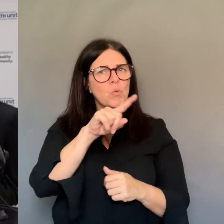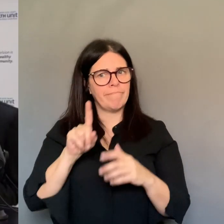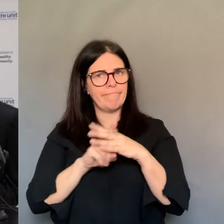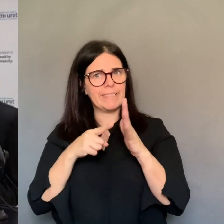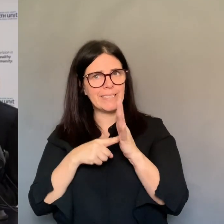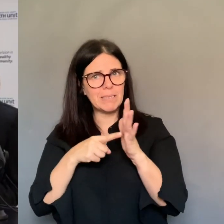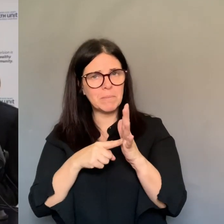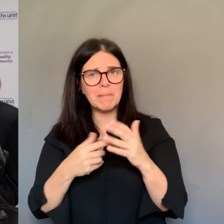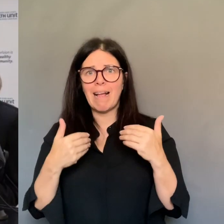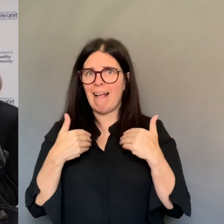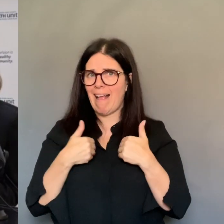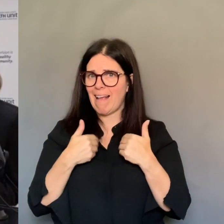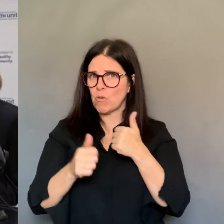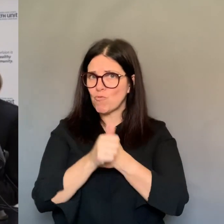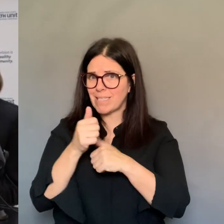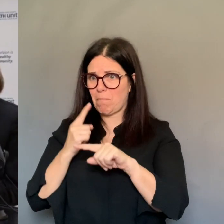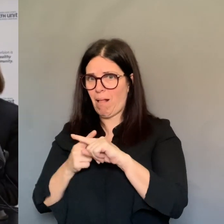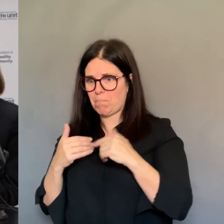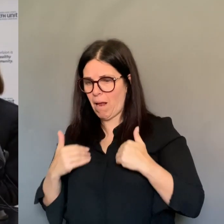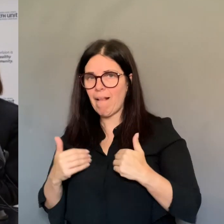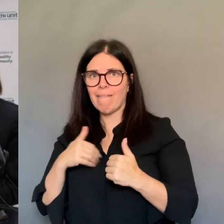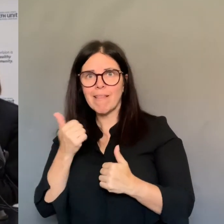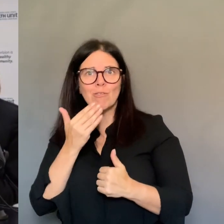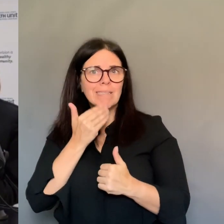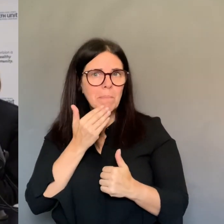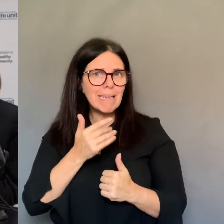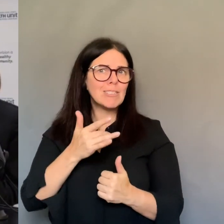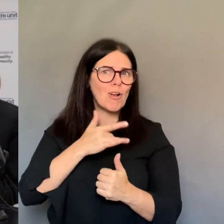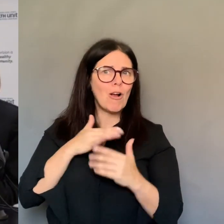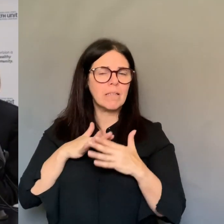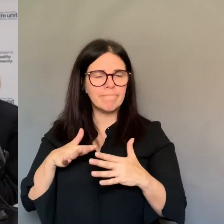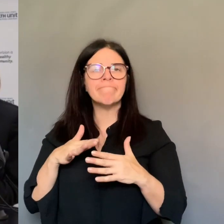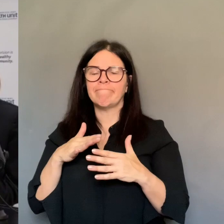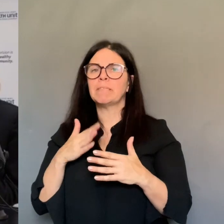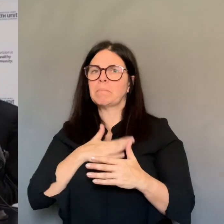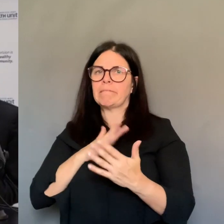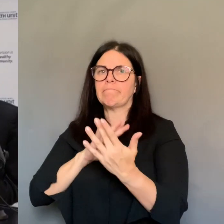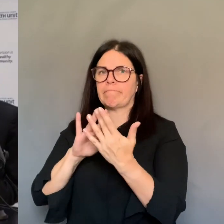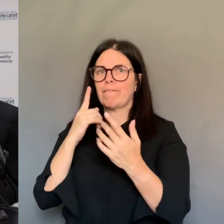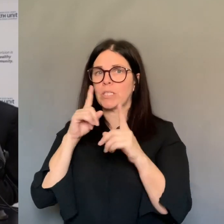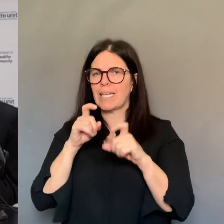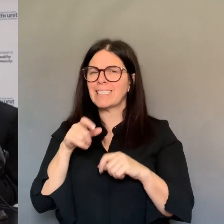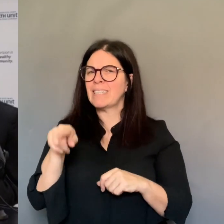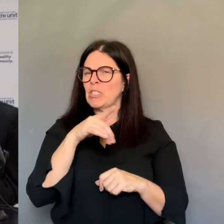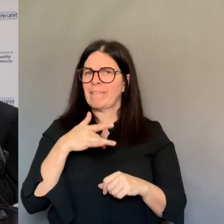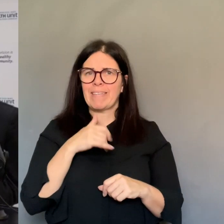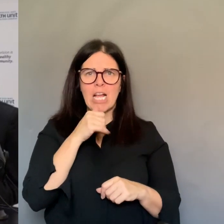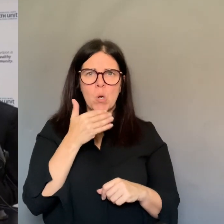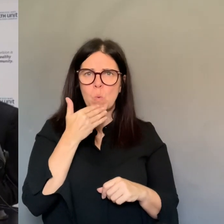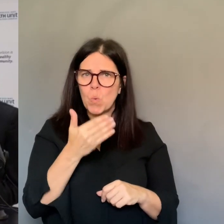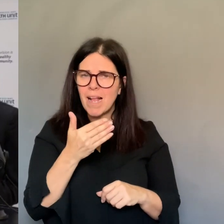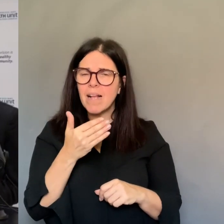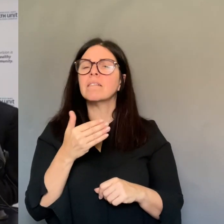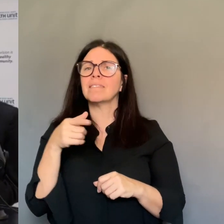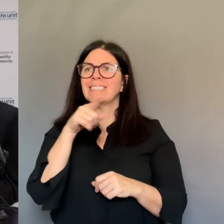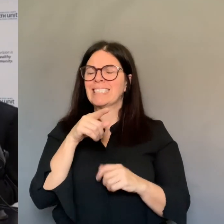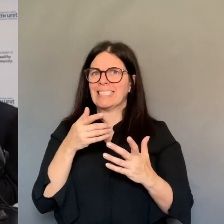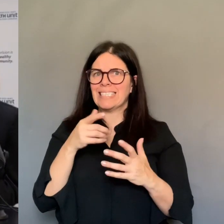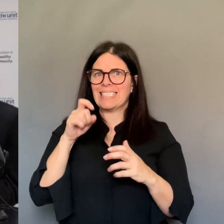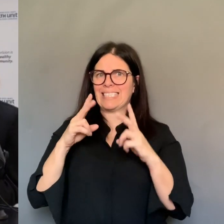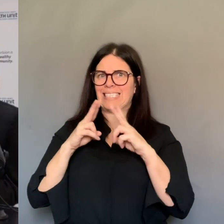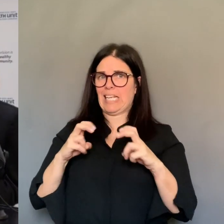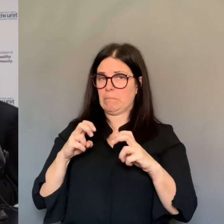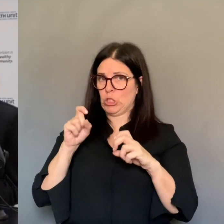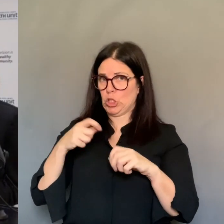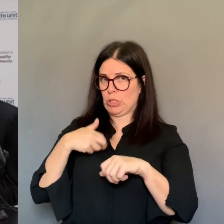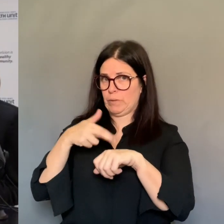please continue to visit WeChew.org for the most current information and case counts. If you are feeling unwell and need to seek a health assessment for